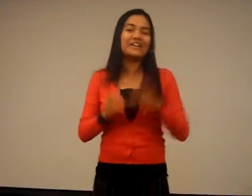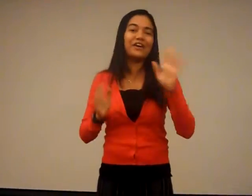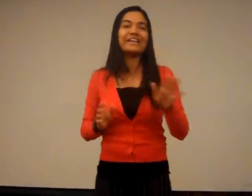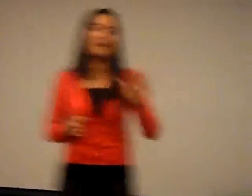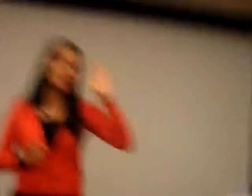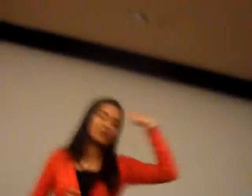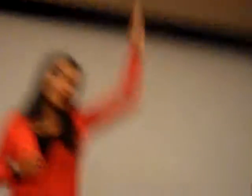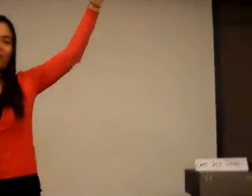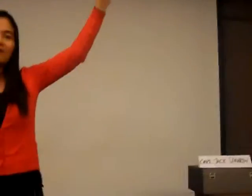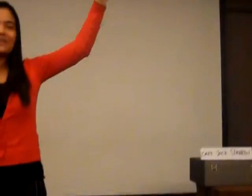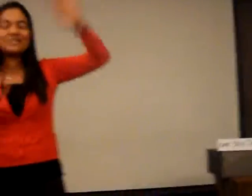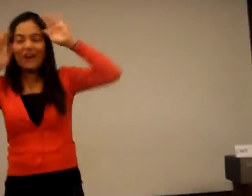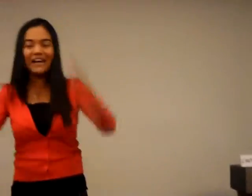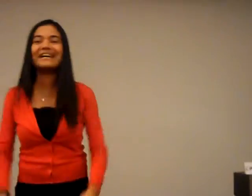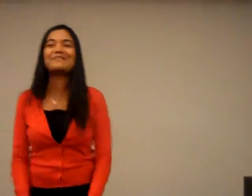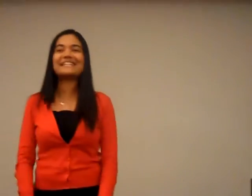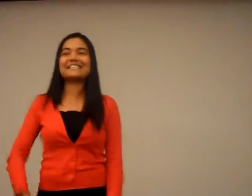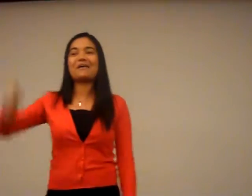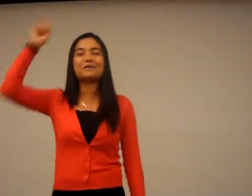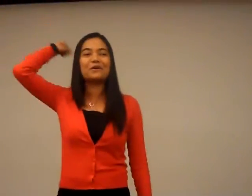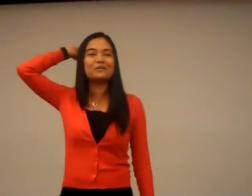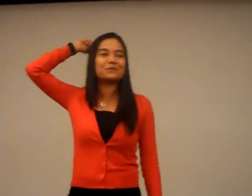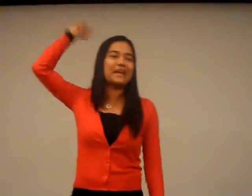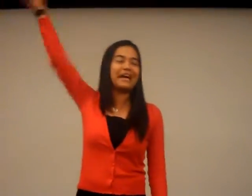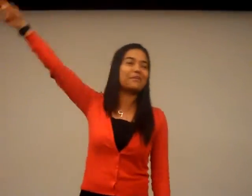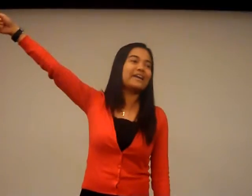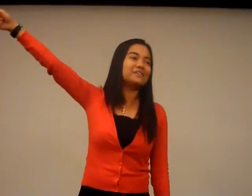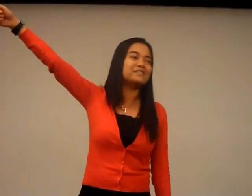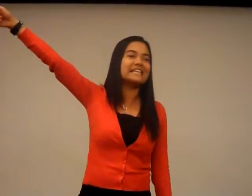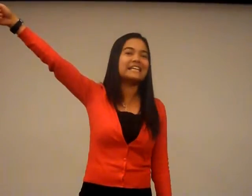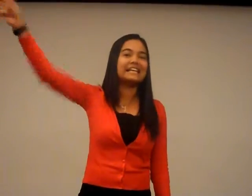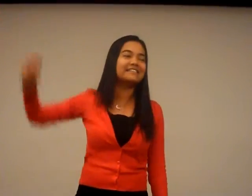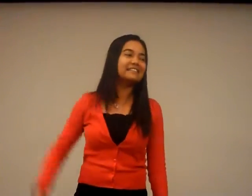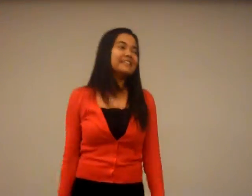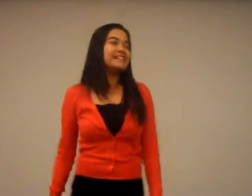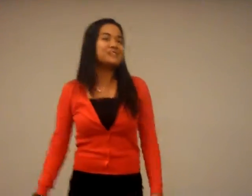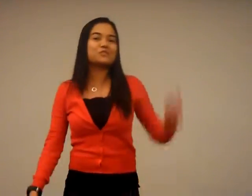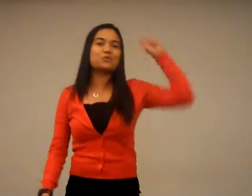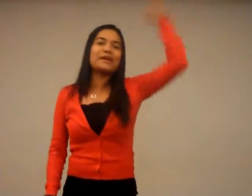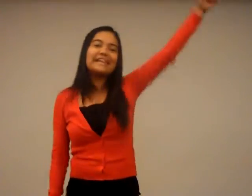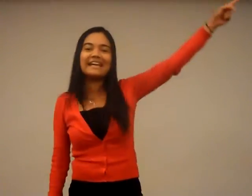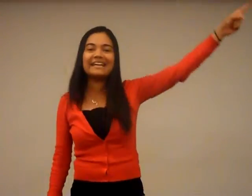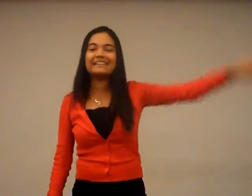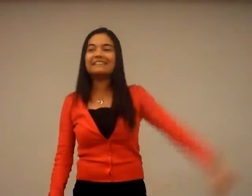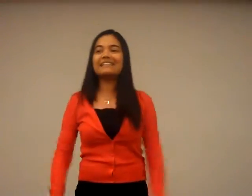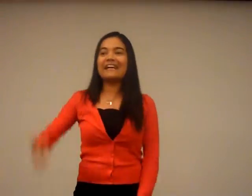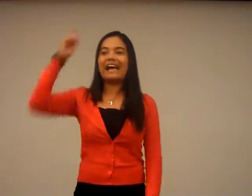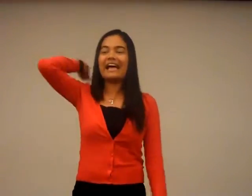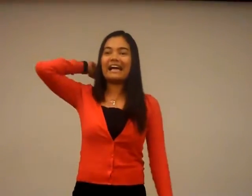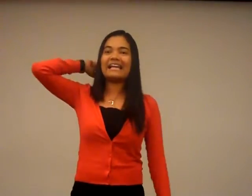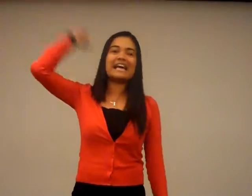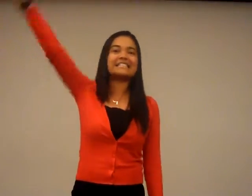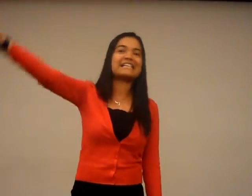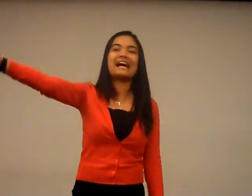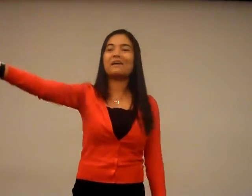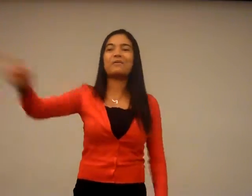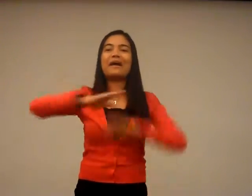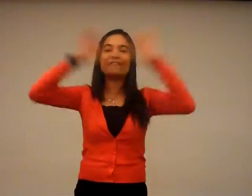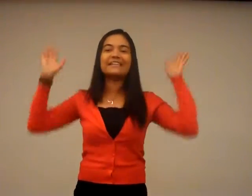not here in Malaysia. here in Malaysia. I would go to like, what, New Zealand? Alaska. Sweden, Alaska, wherever